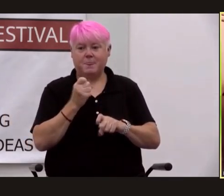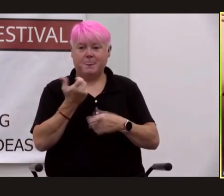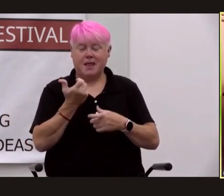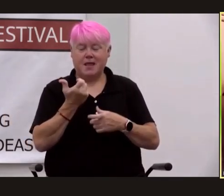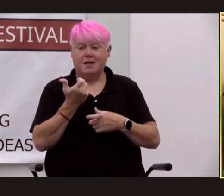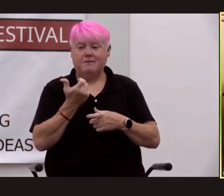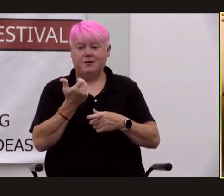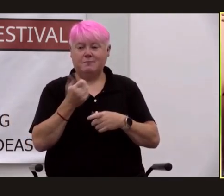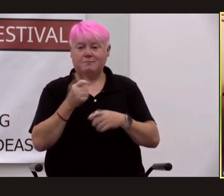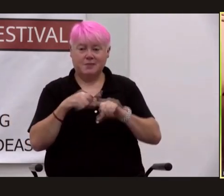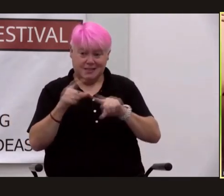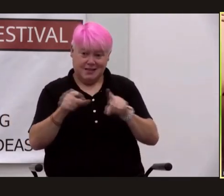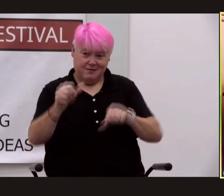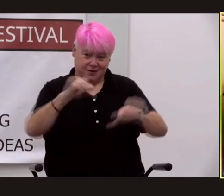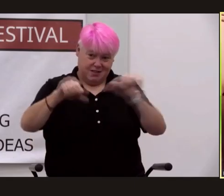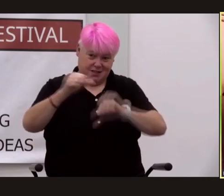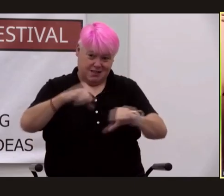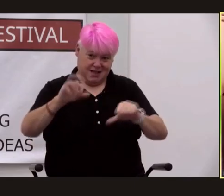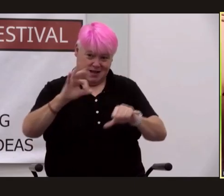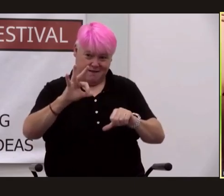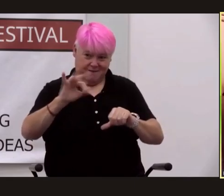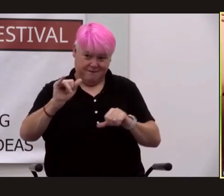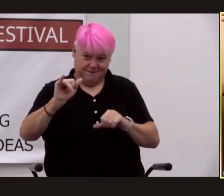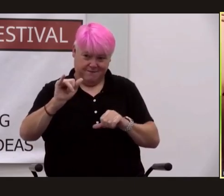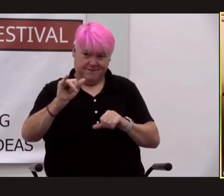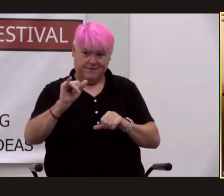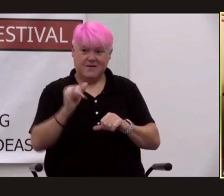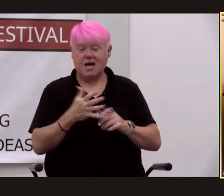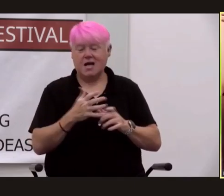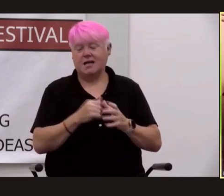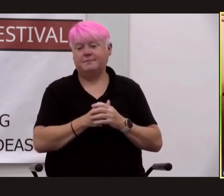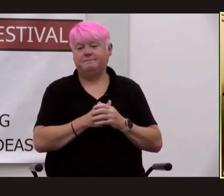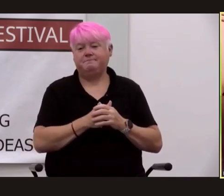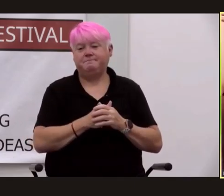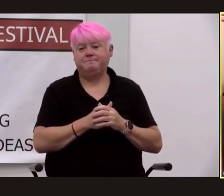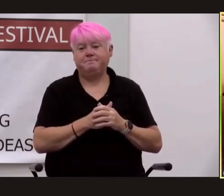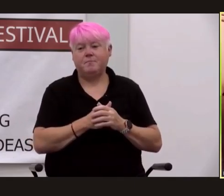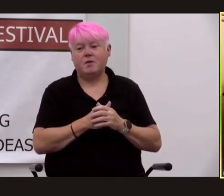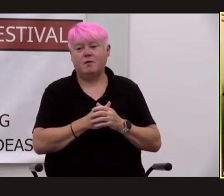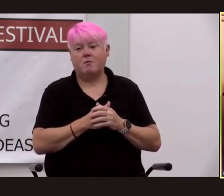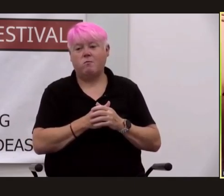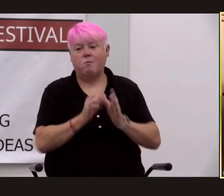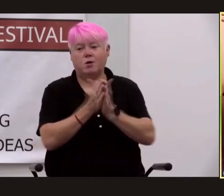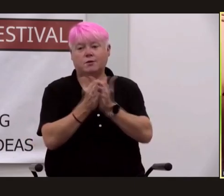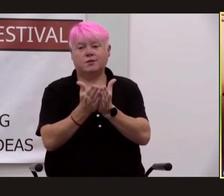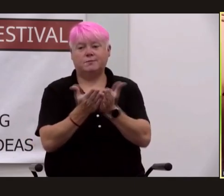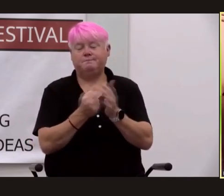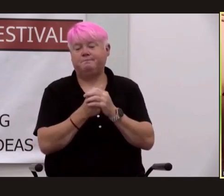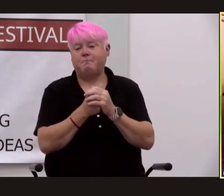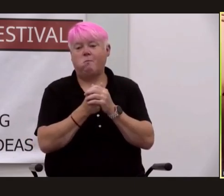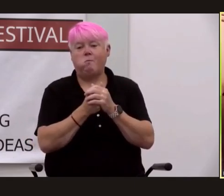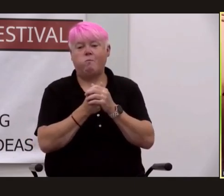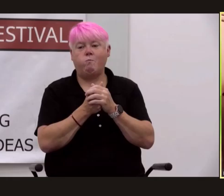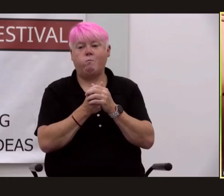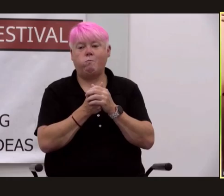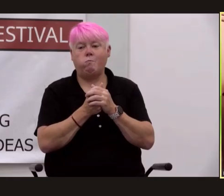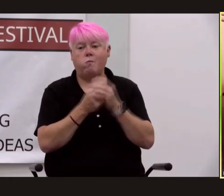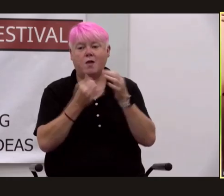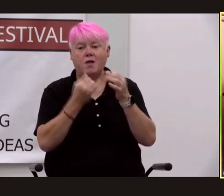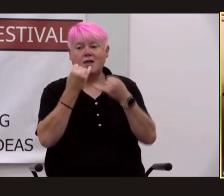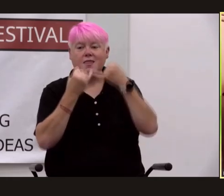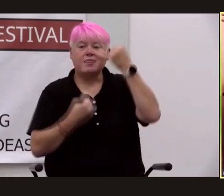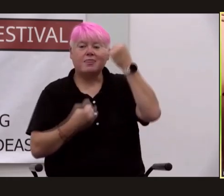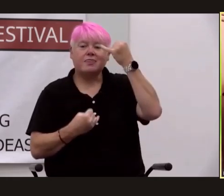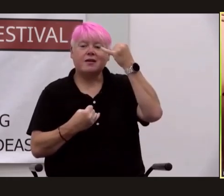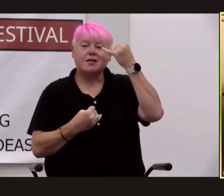some of you might have read my science fiction noir detective novel red planet blues i have a great fondness for this the thin man is a